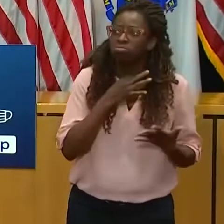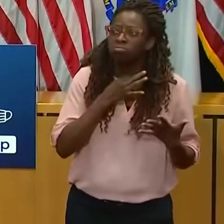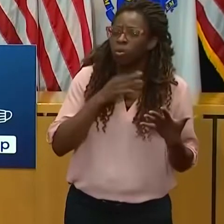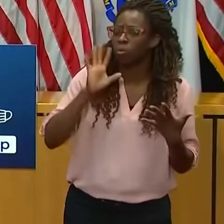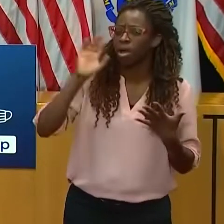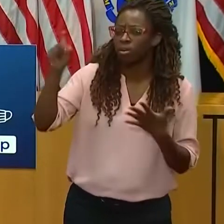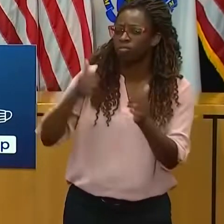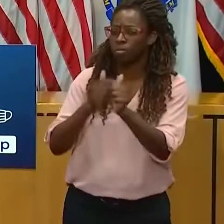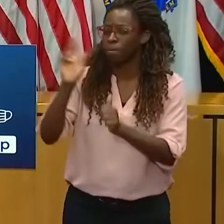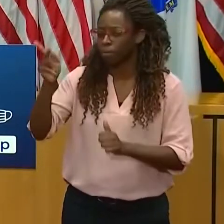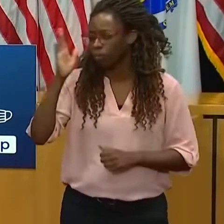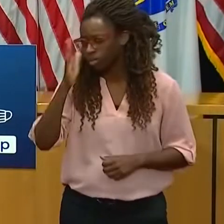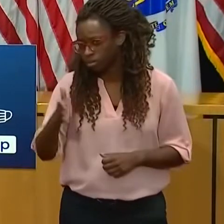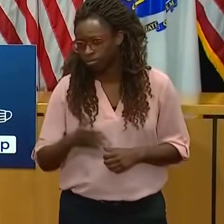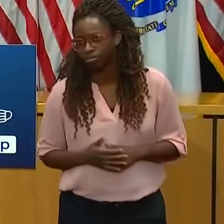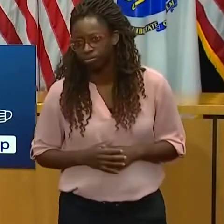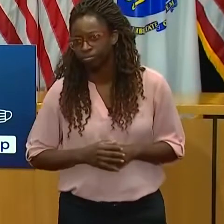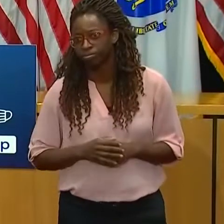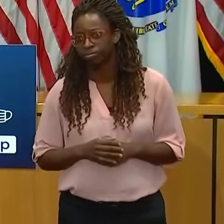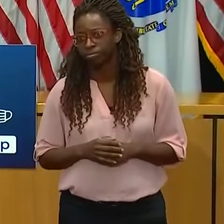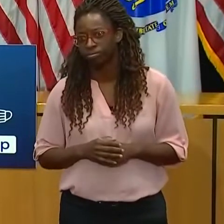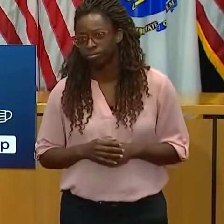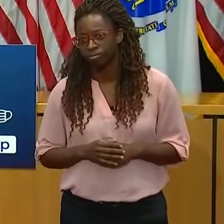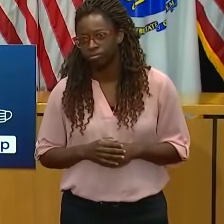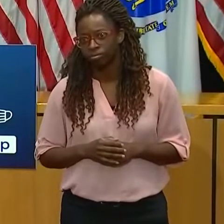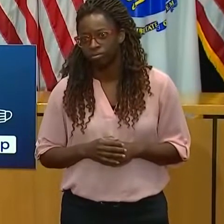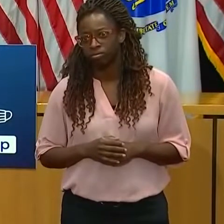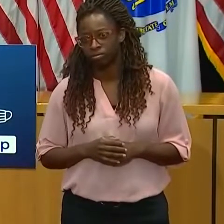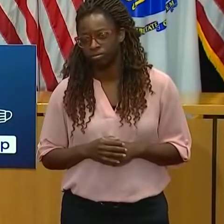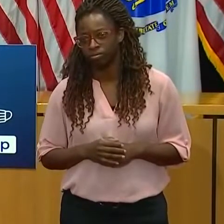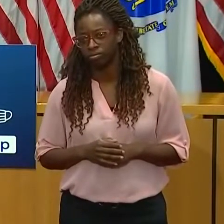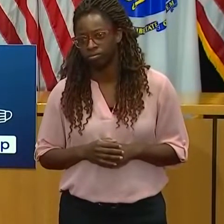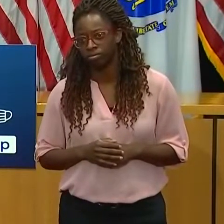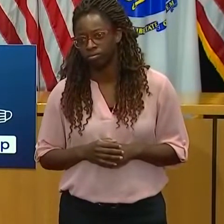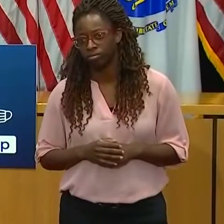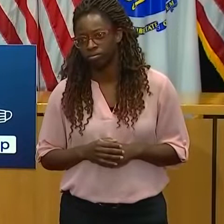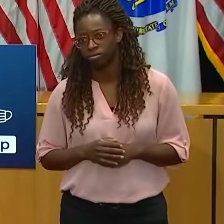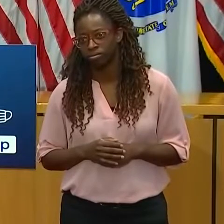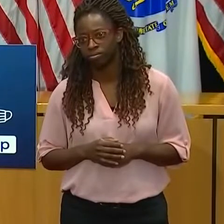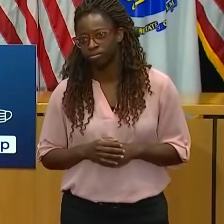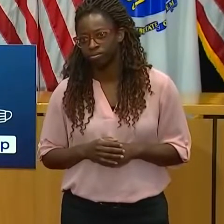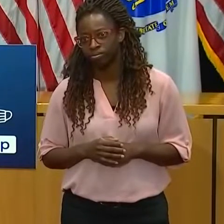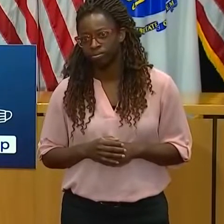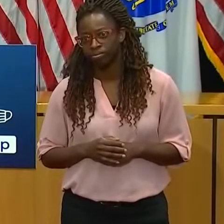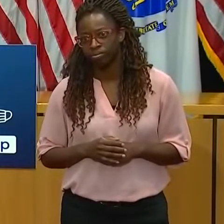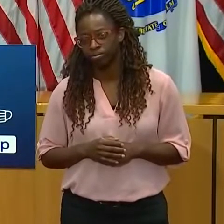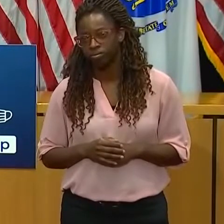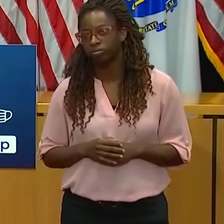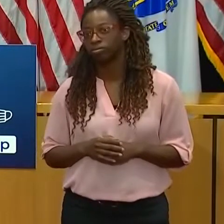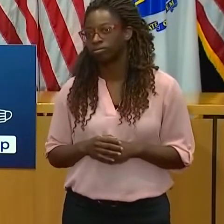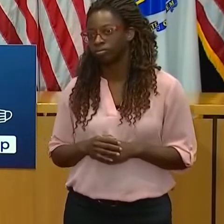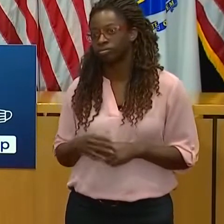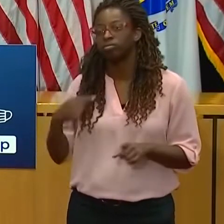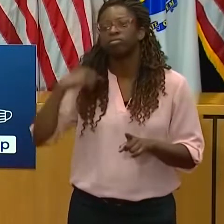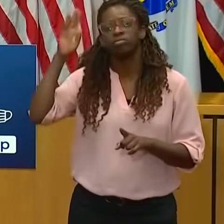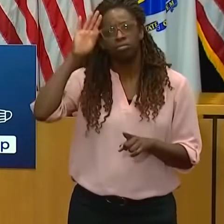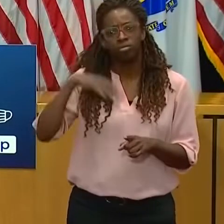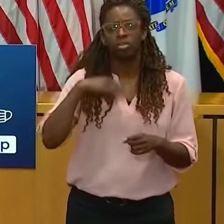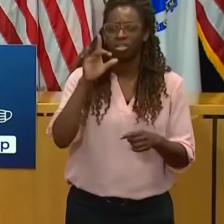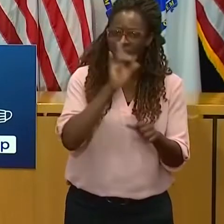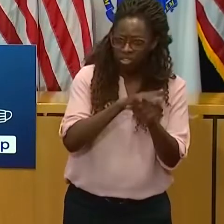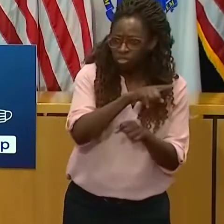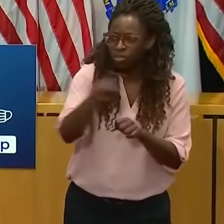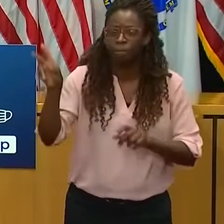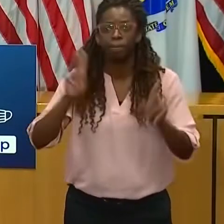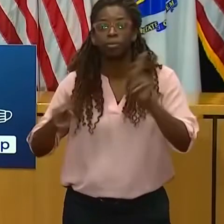is a massive undertaking, we'll be ready to work through our plan to ensure that the residents of Massachusetts are fully vaccinated as quickly